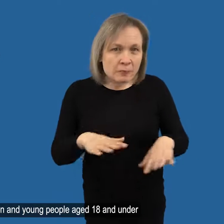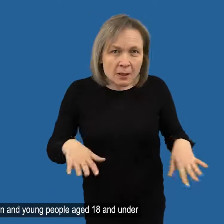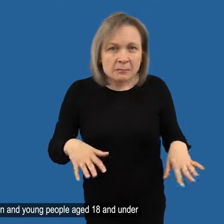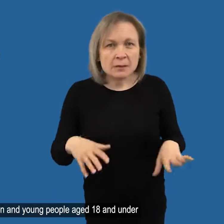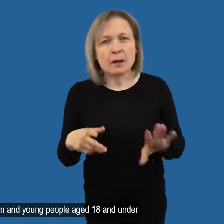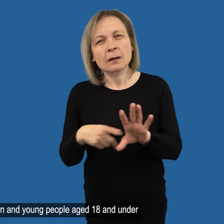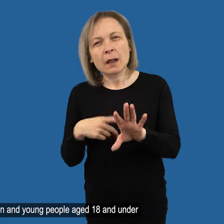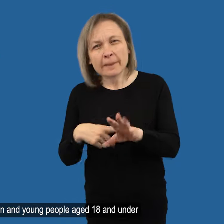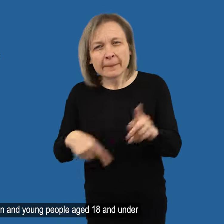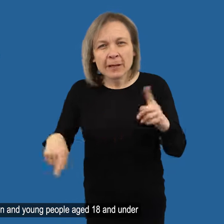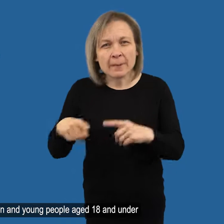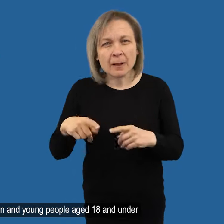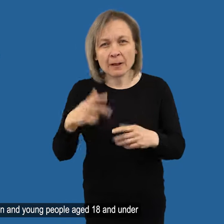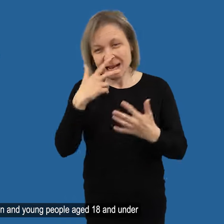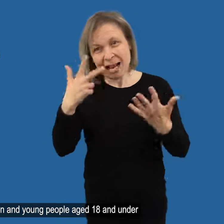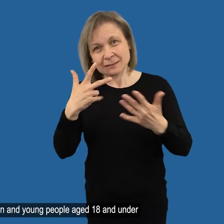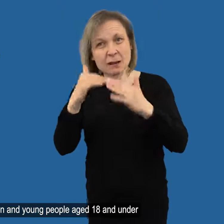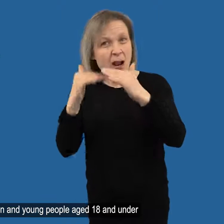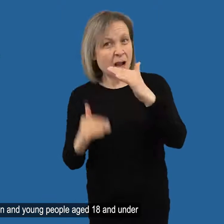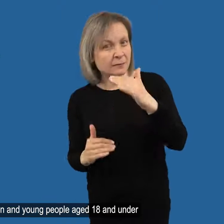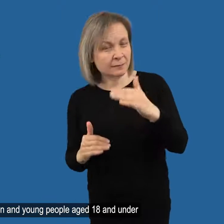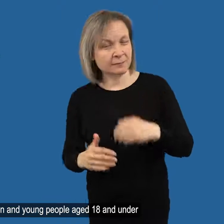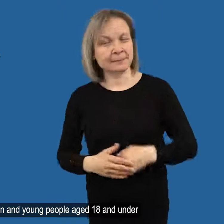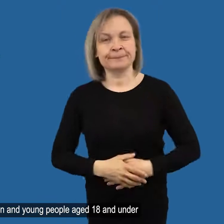Children and young people aged 18 and under